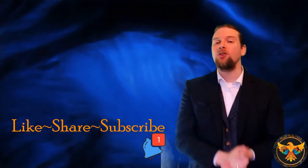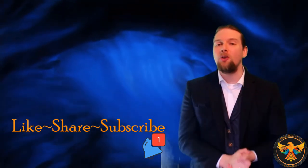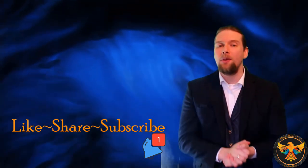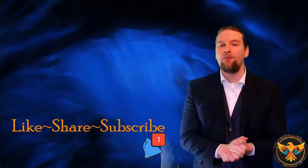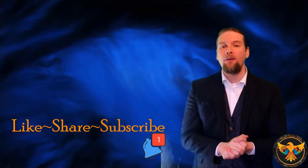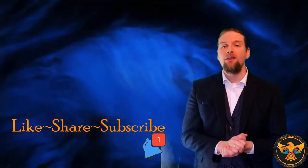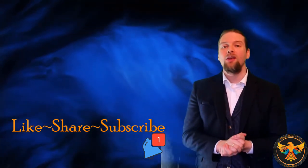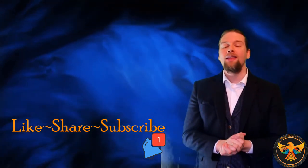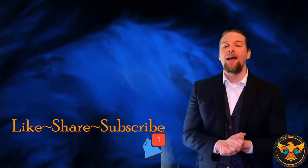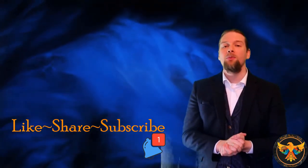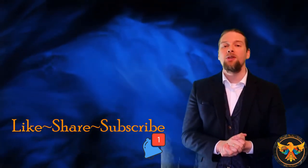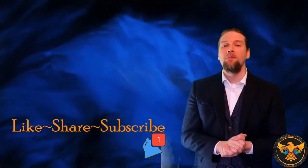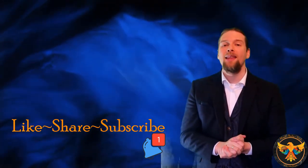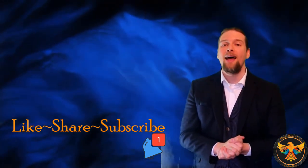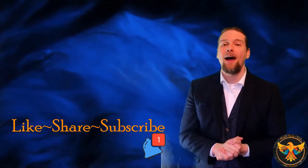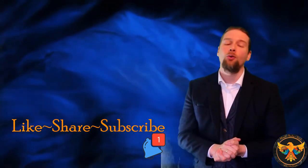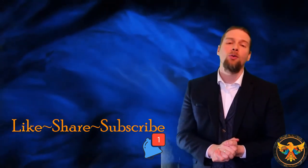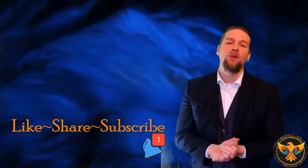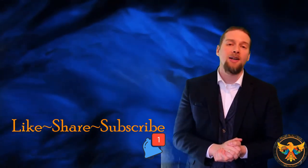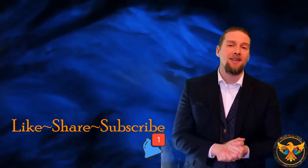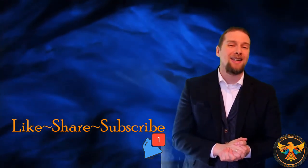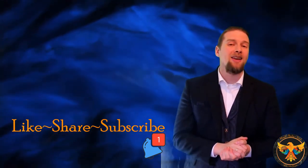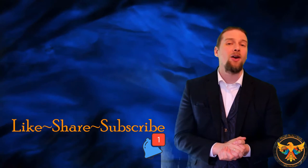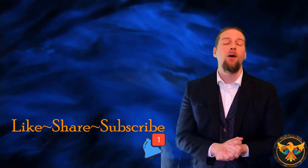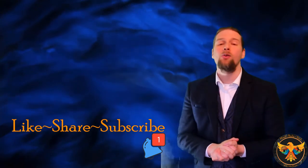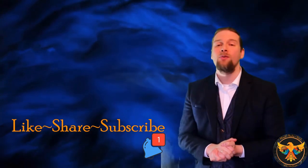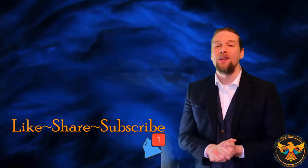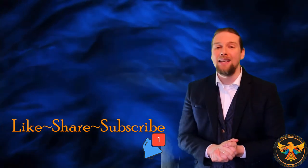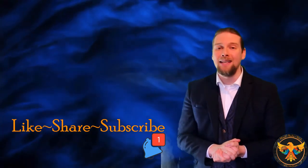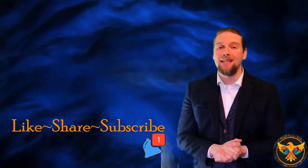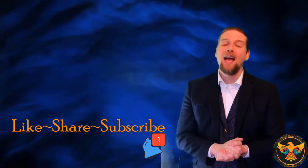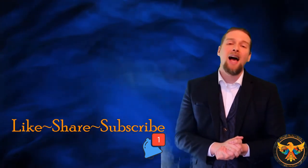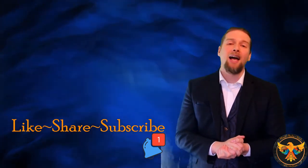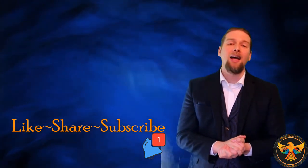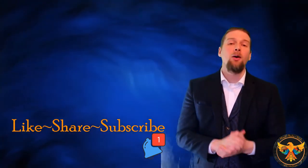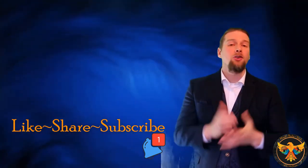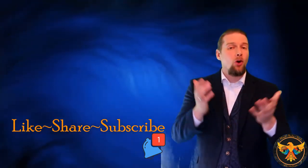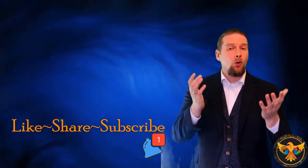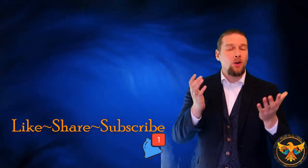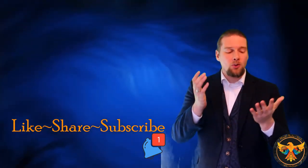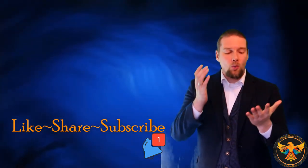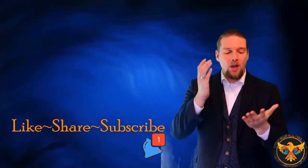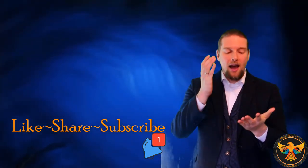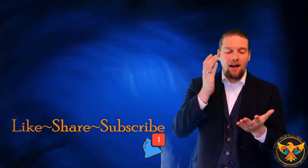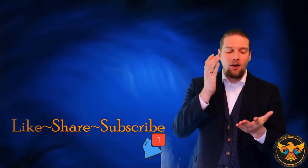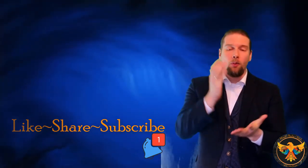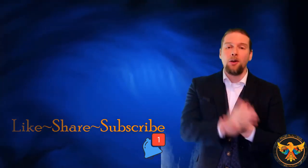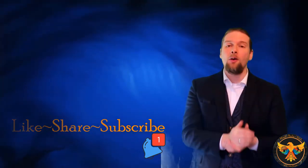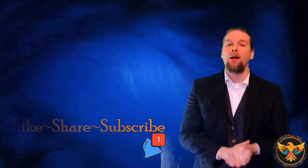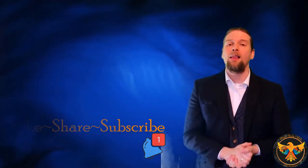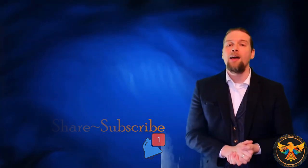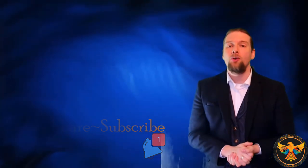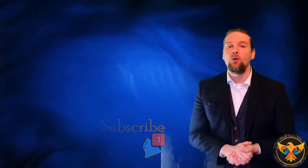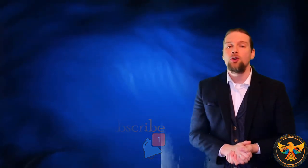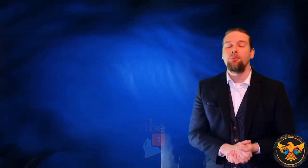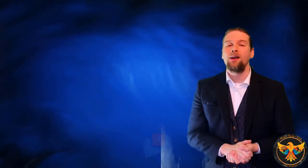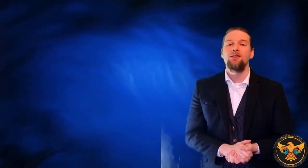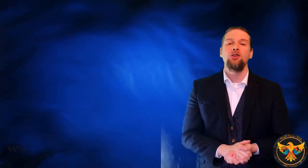it could be the very thing that helps them in their hour of darkness and their hour of need. And as always, we are opening up our life coaching practices